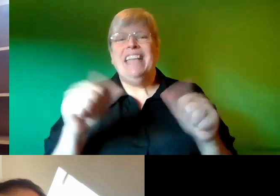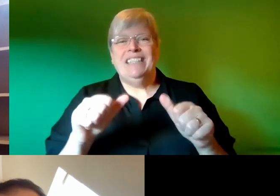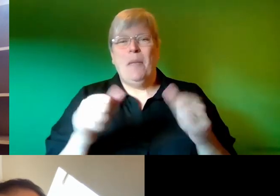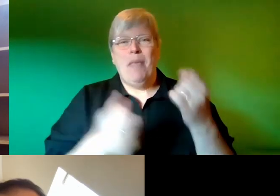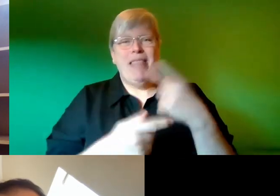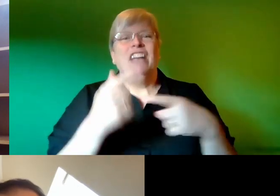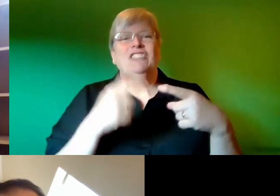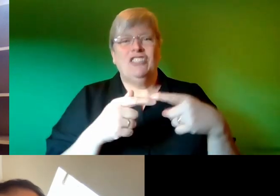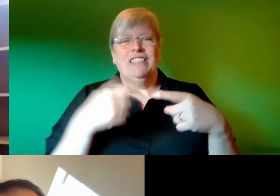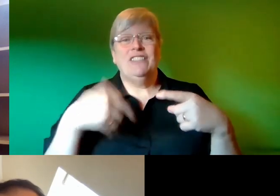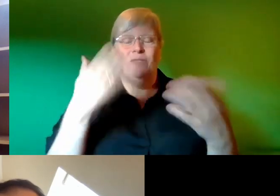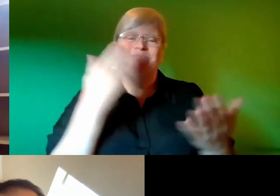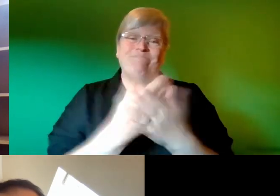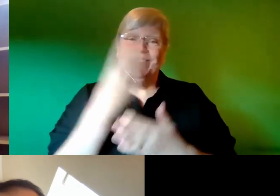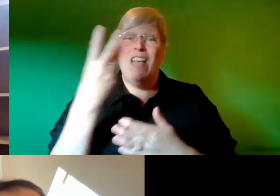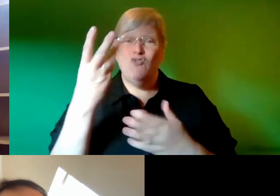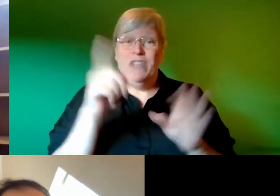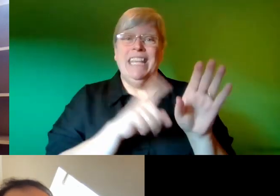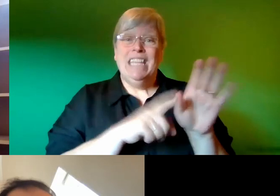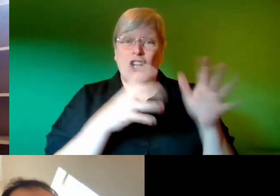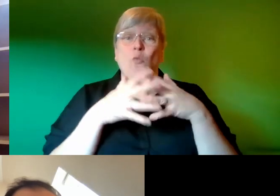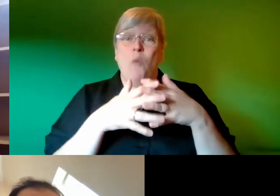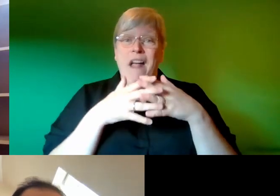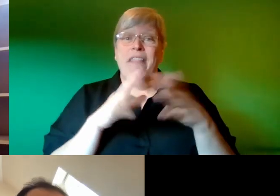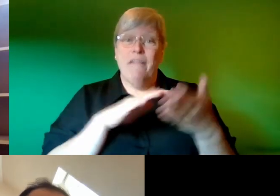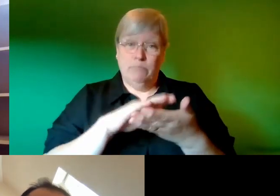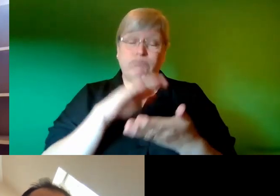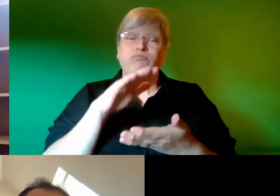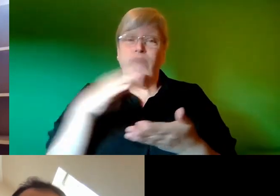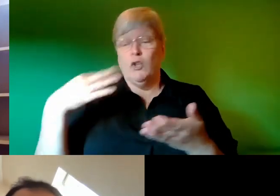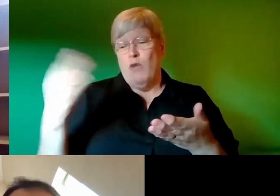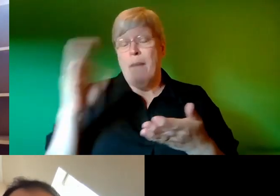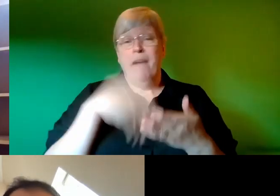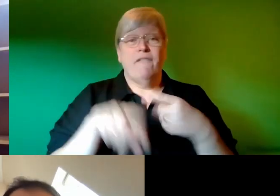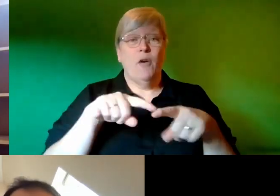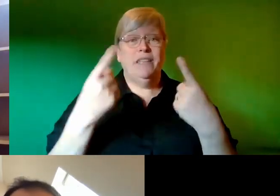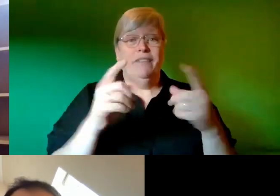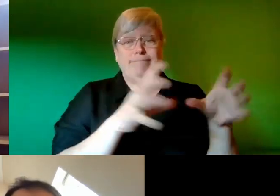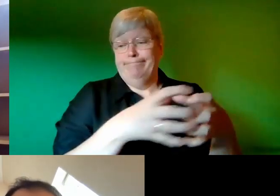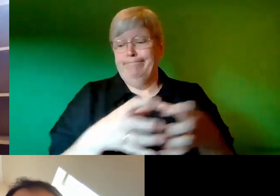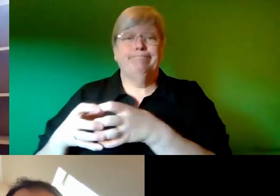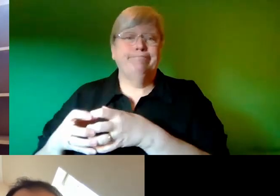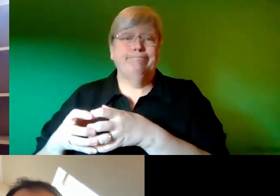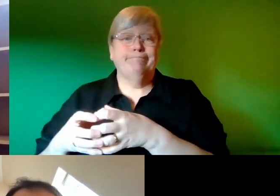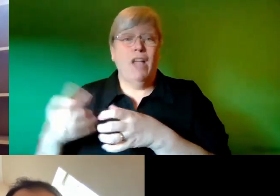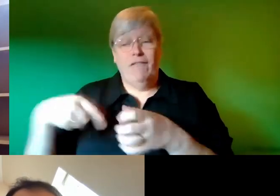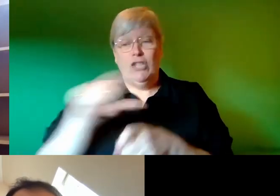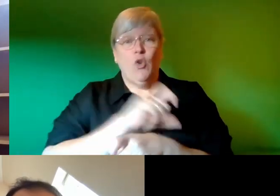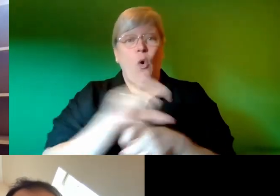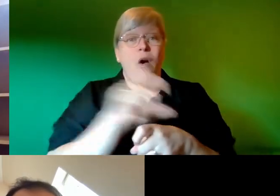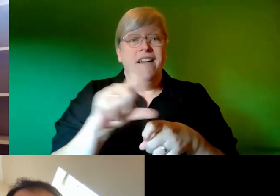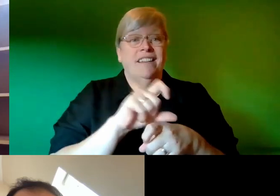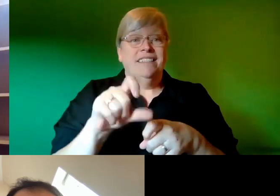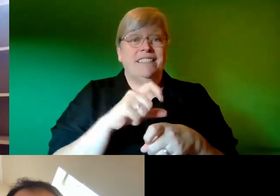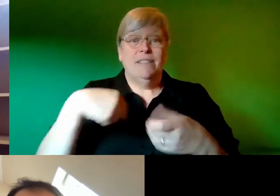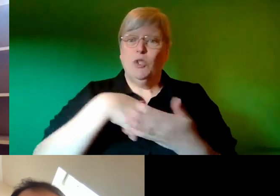three years worth of students so there are representatives from at least three three cohorts of of the course here today and they're going